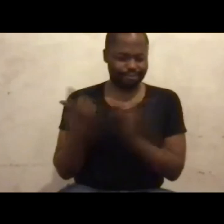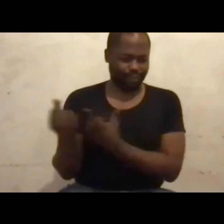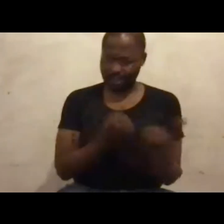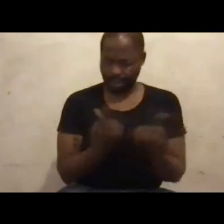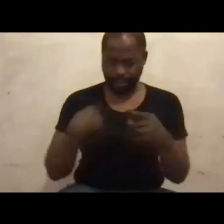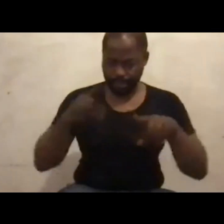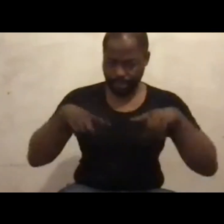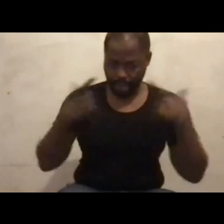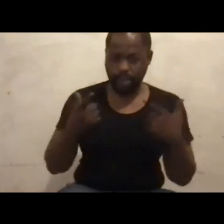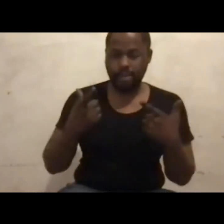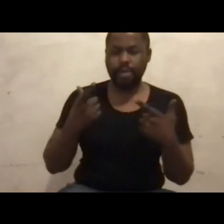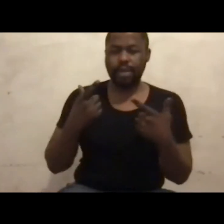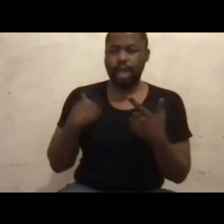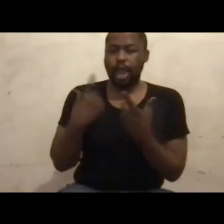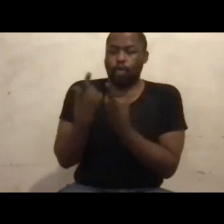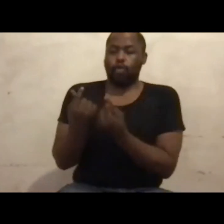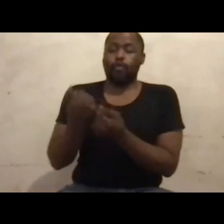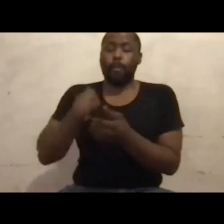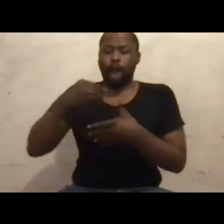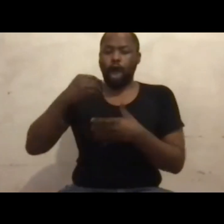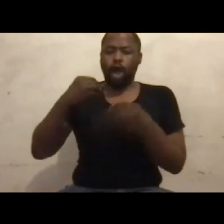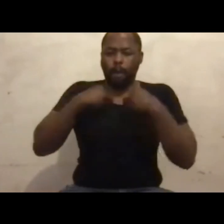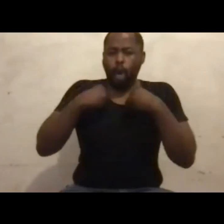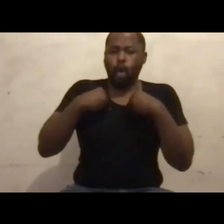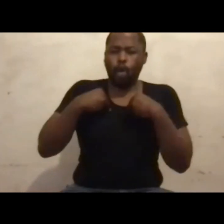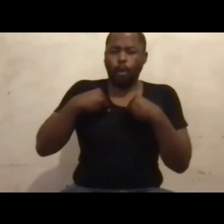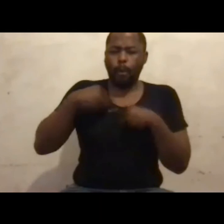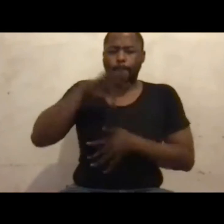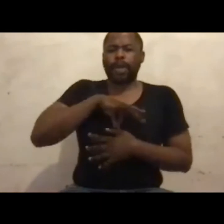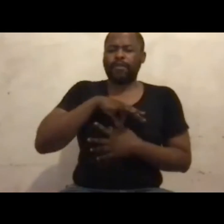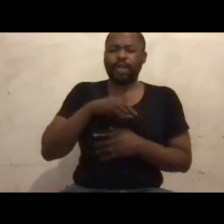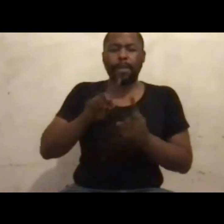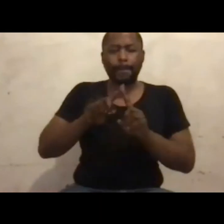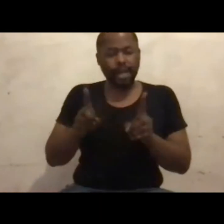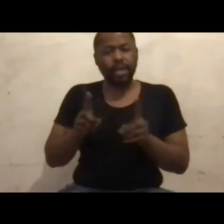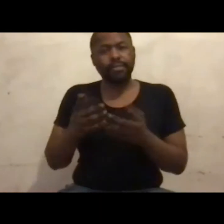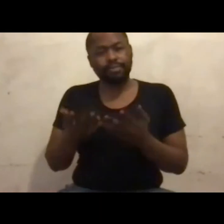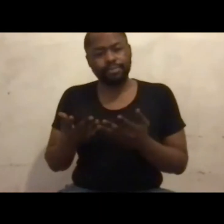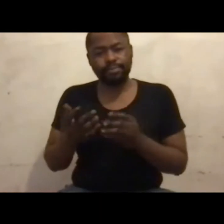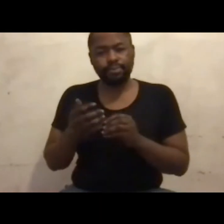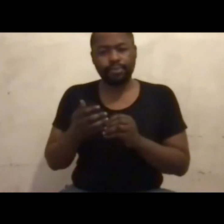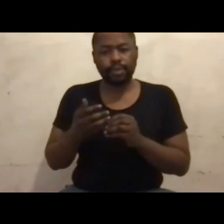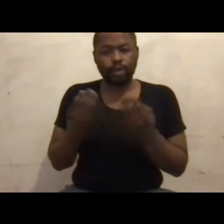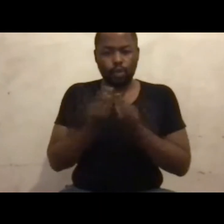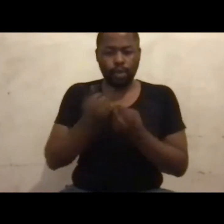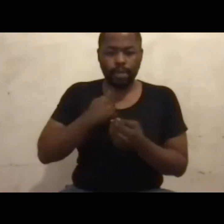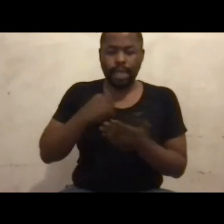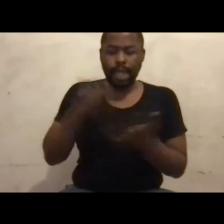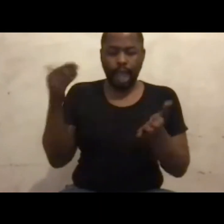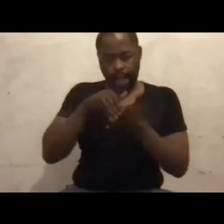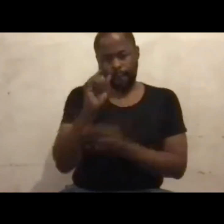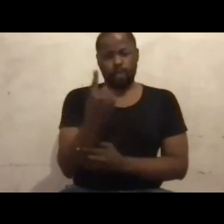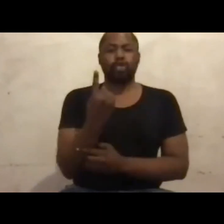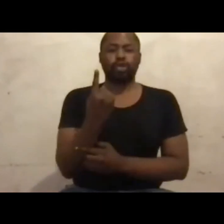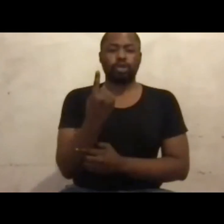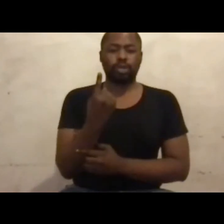I did for my own benefit first. I must be very honest with you when it comes to that one. With me, I come first. Because if